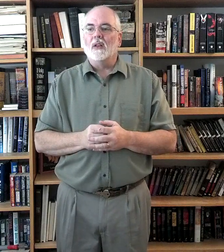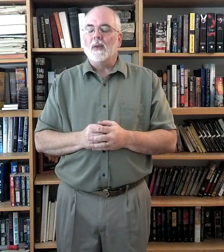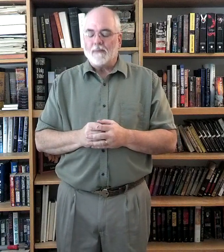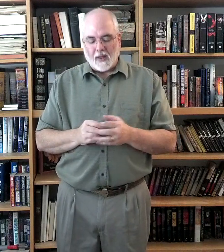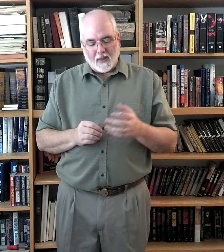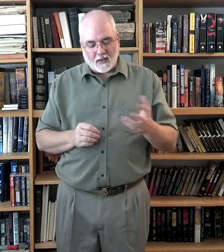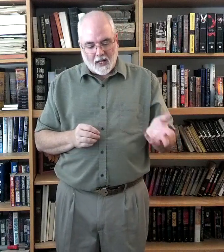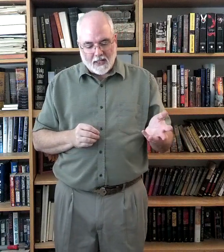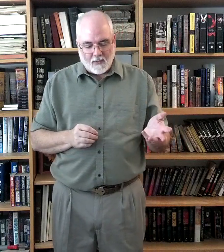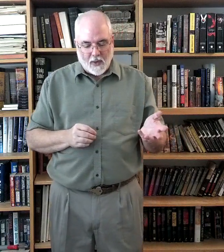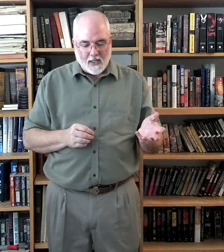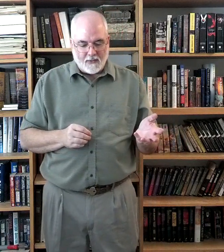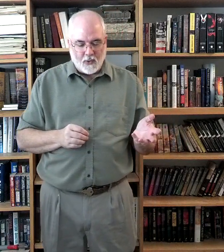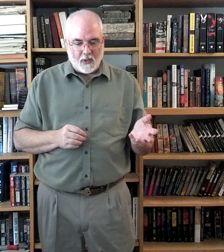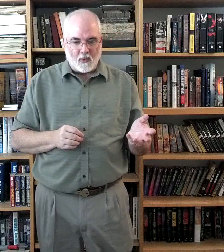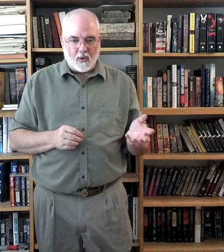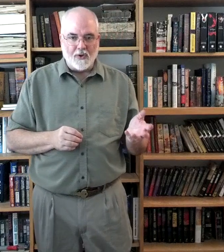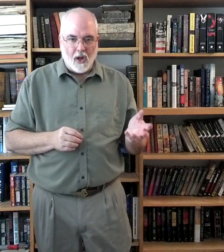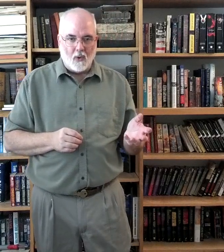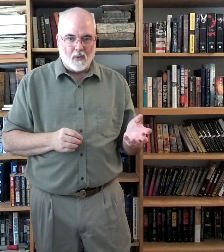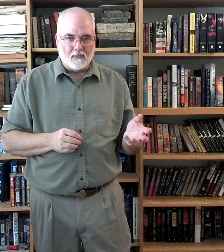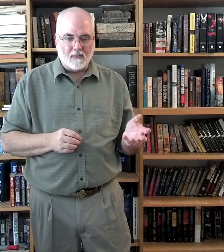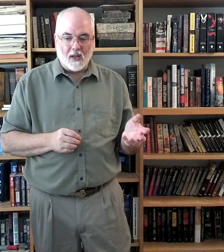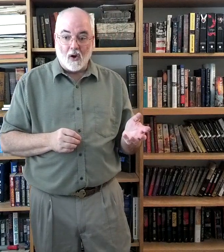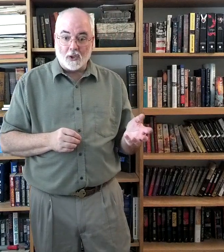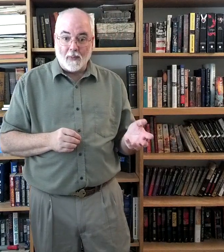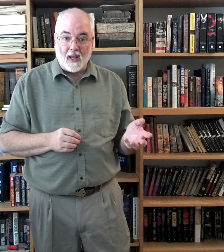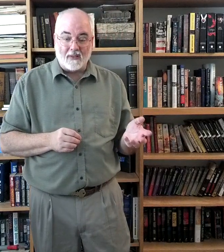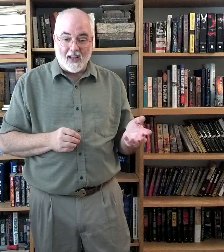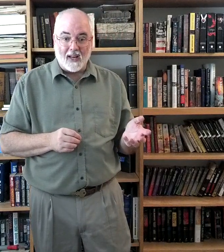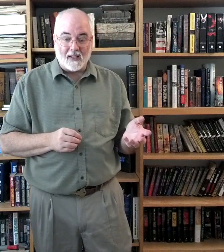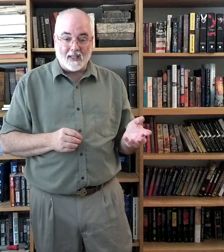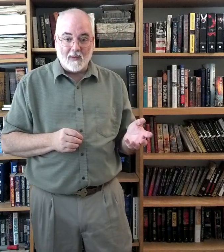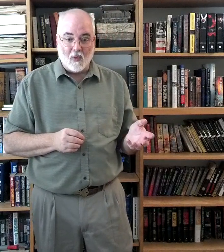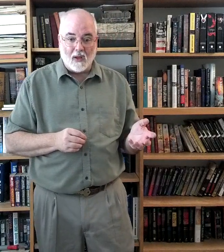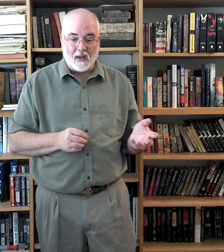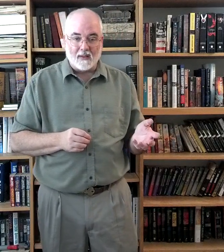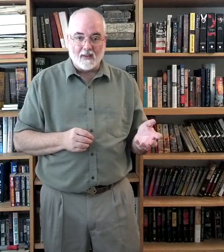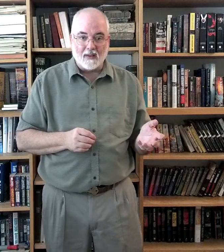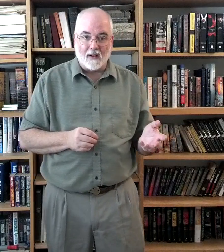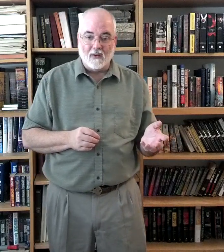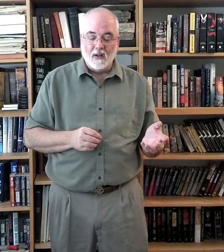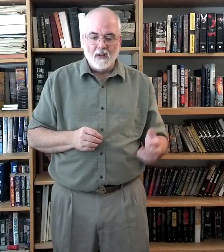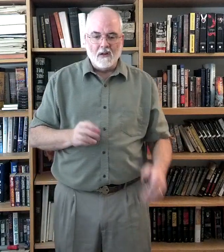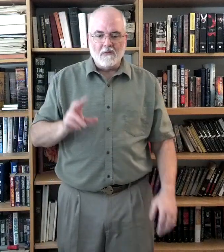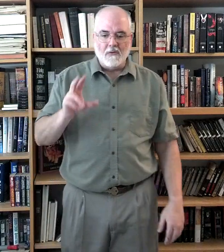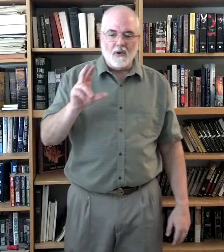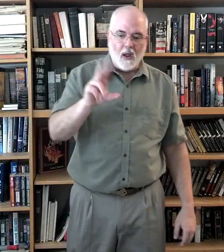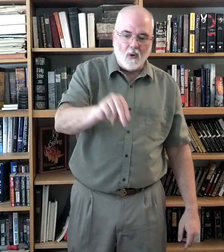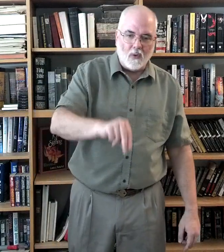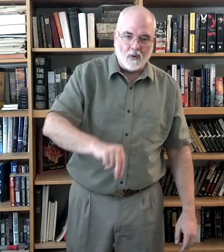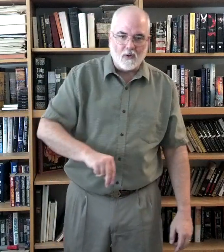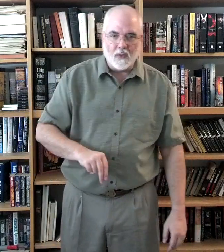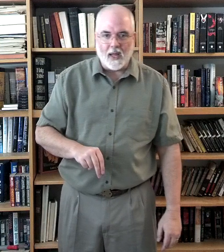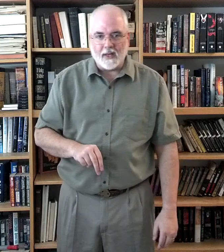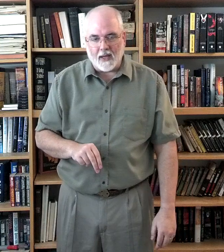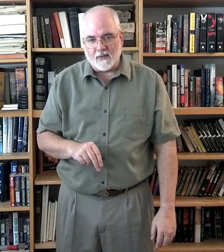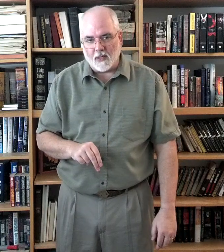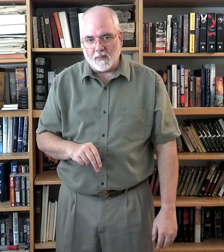There's lots of ways of doing the word no. They're all spelled kind of the same way. You know? No. You can't have something.